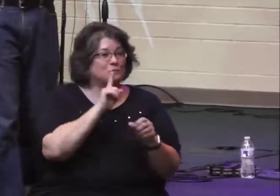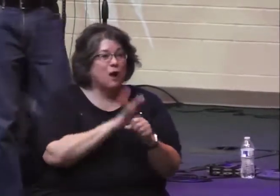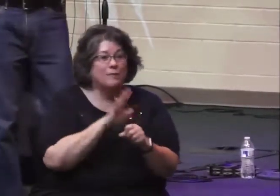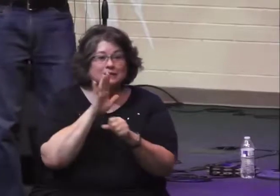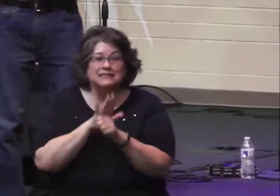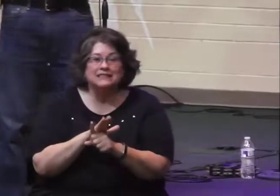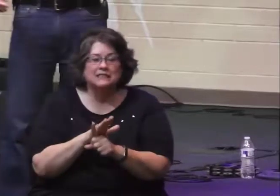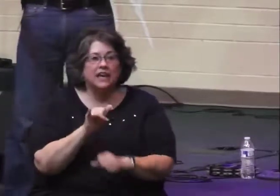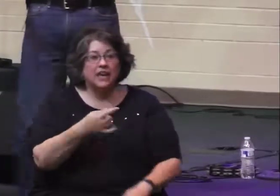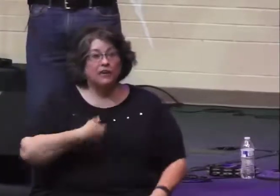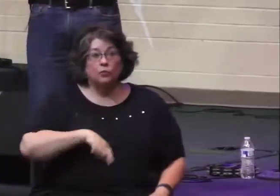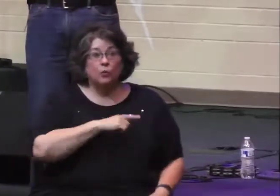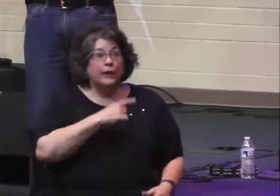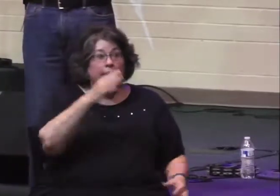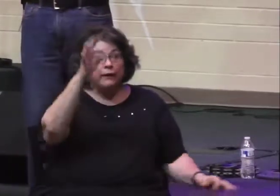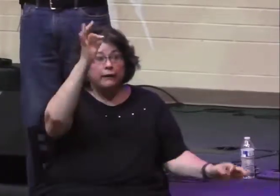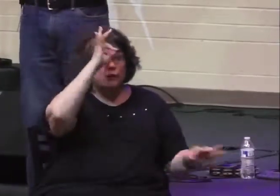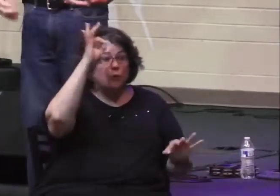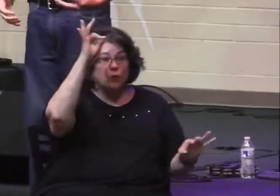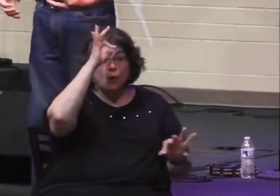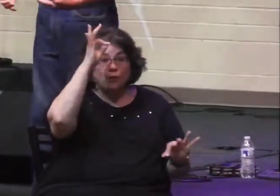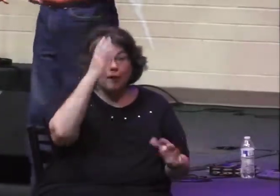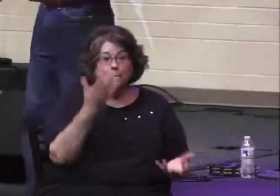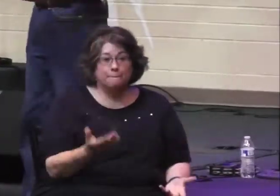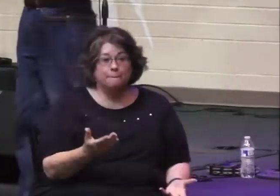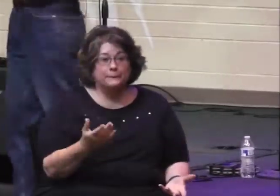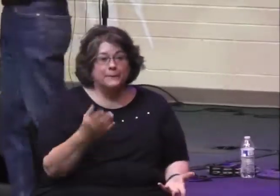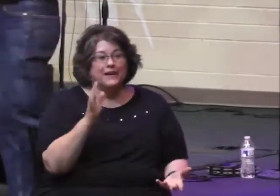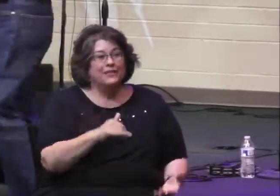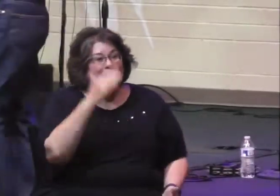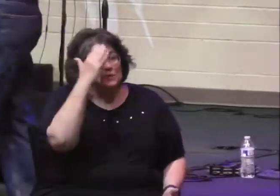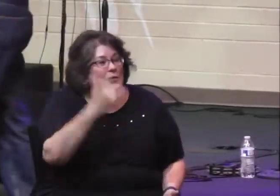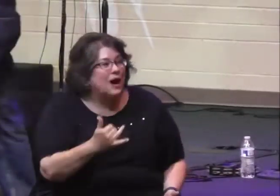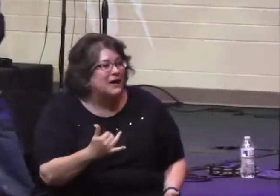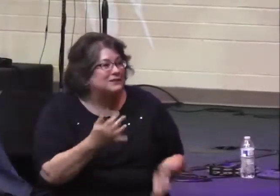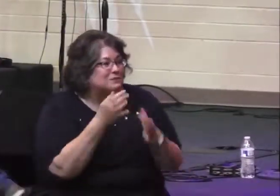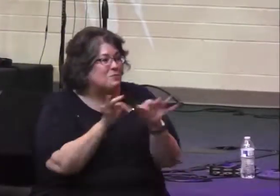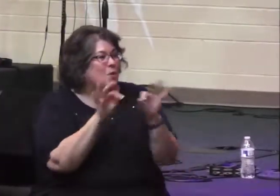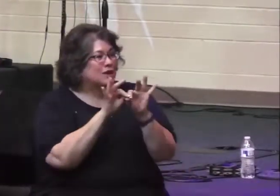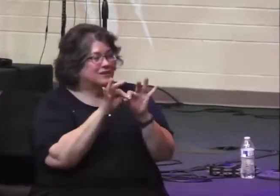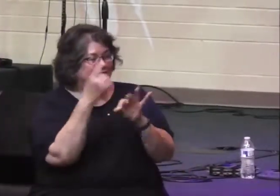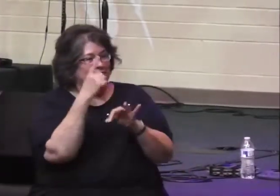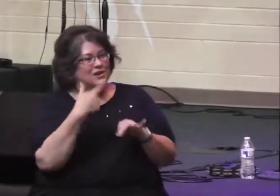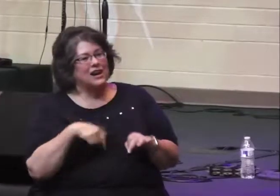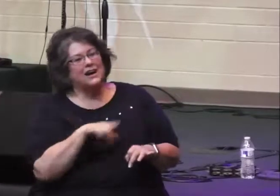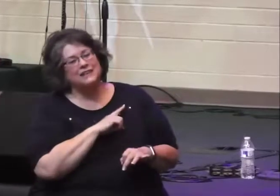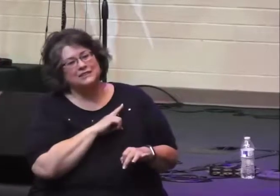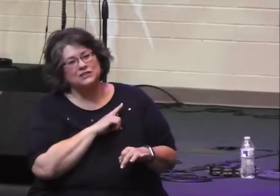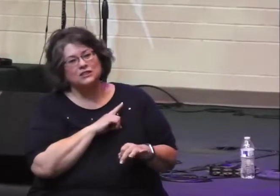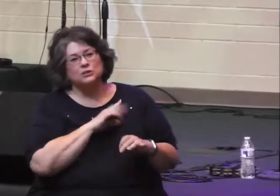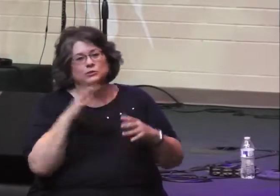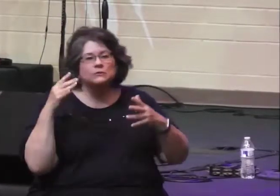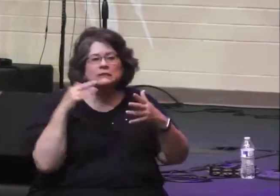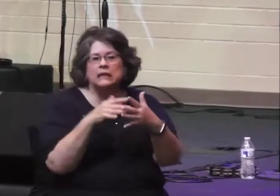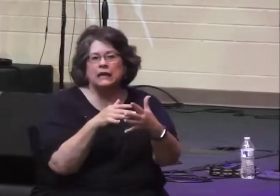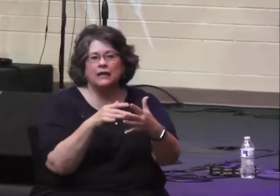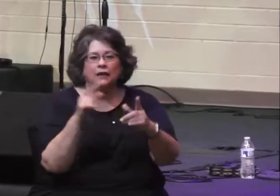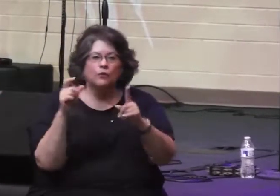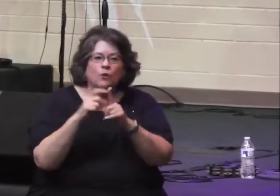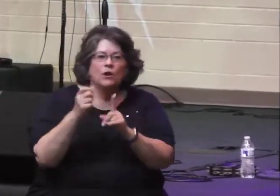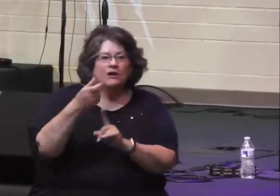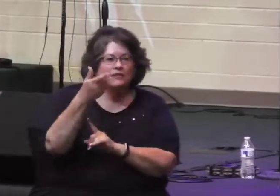This is why it's so important that we get the Word of God into our lives, so that we kind of